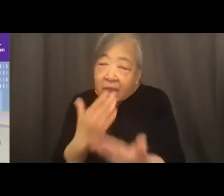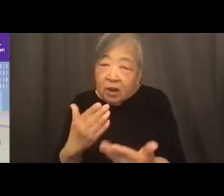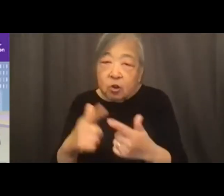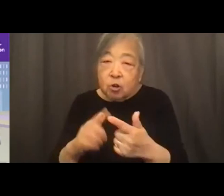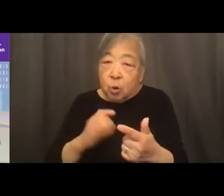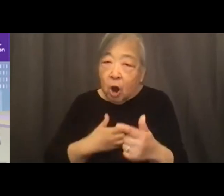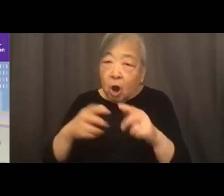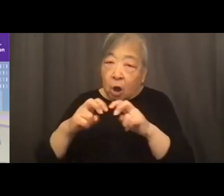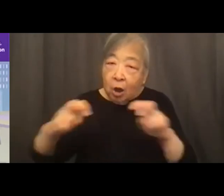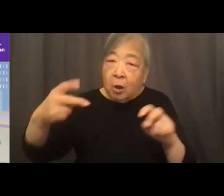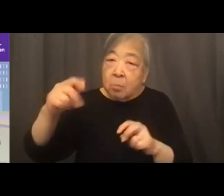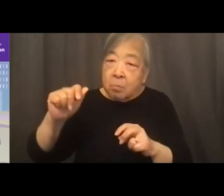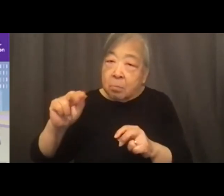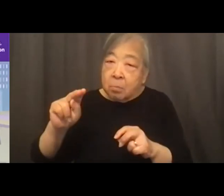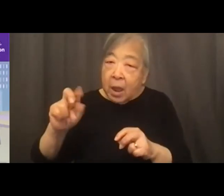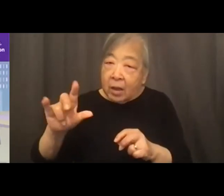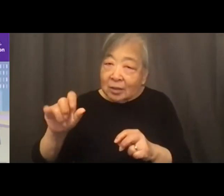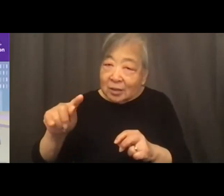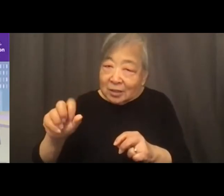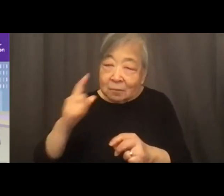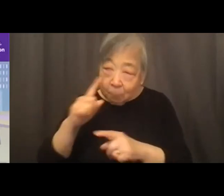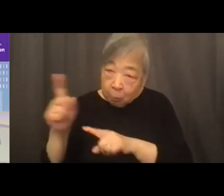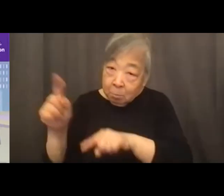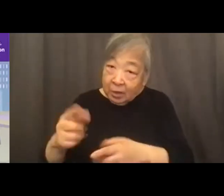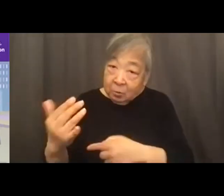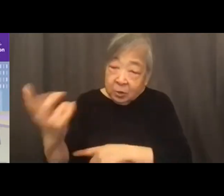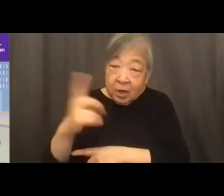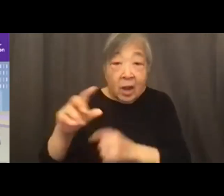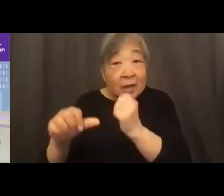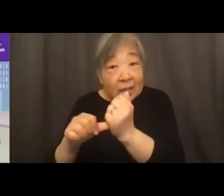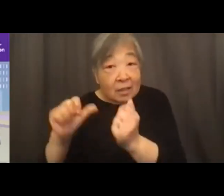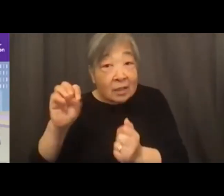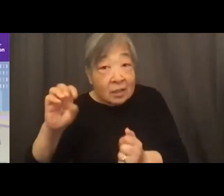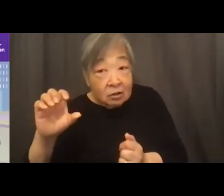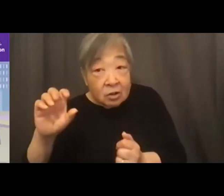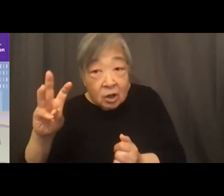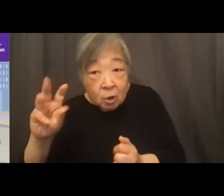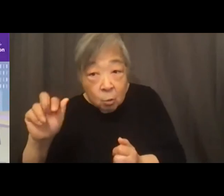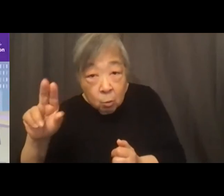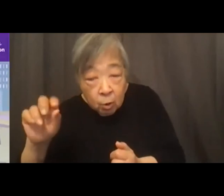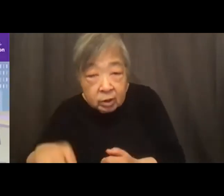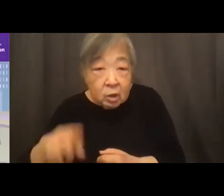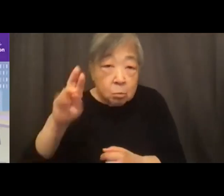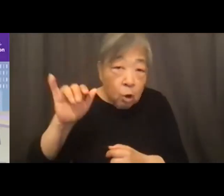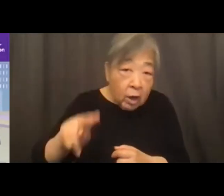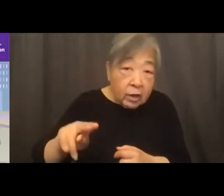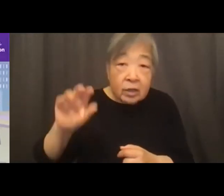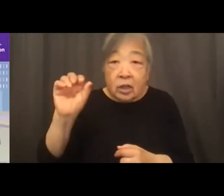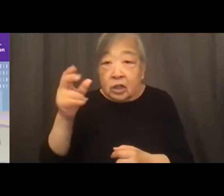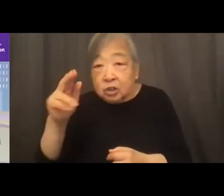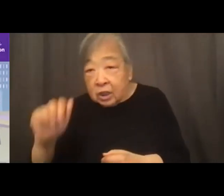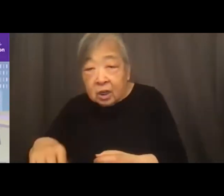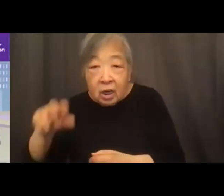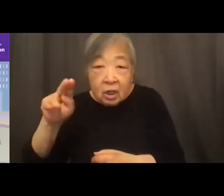brought us here this afternoon assistant secretary warden brian sheena nicole lisa